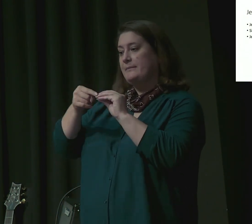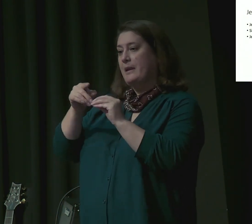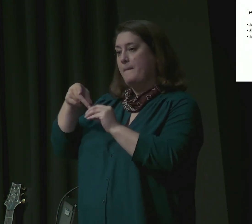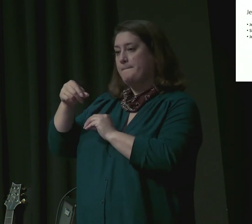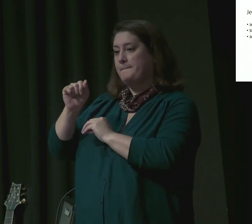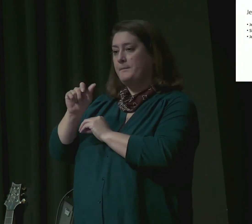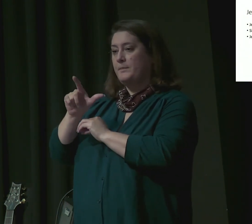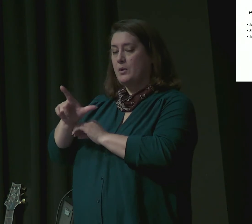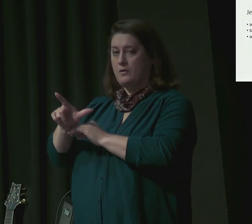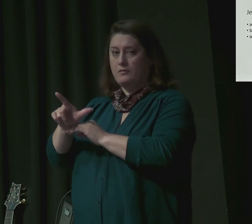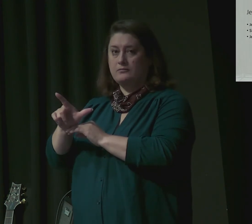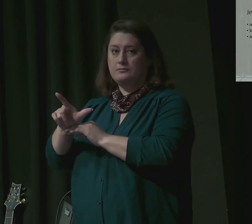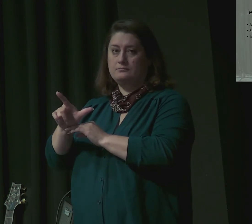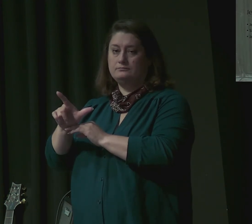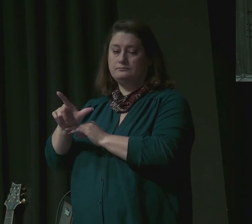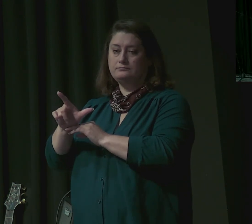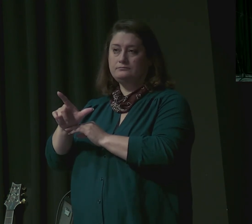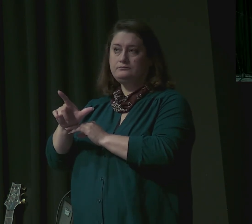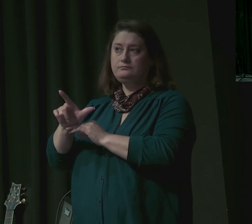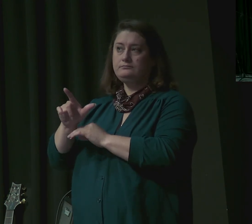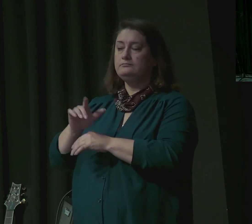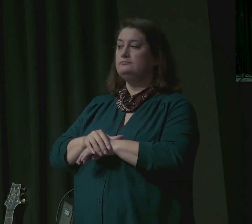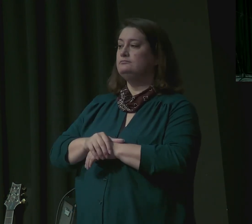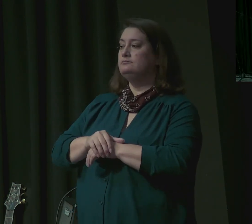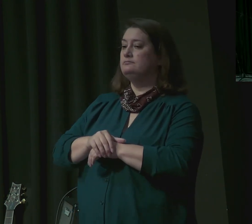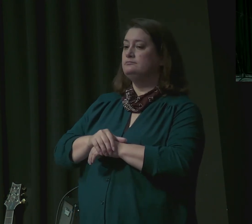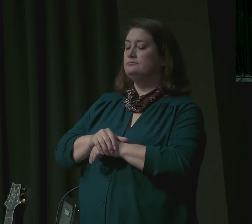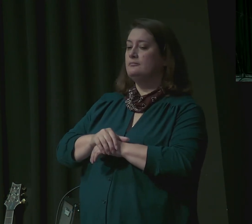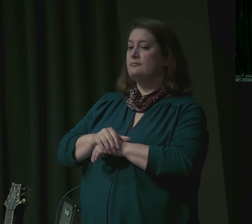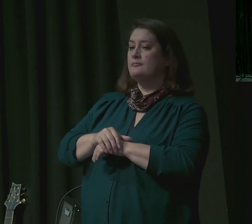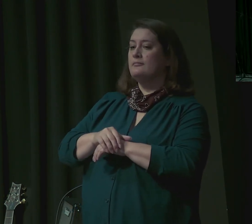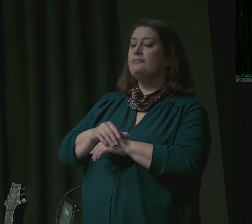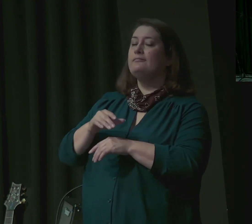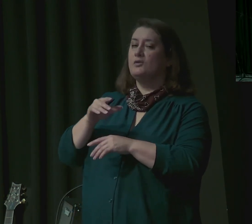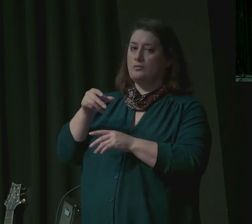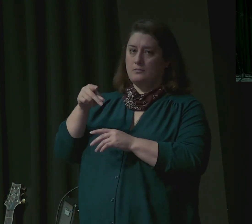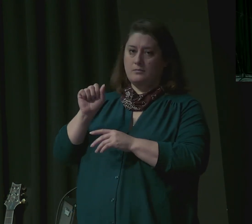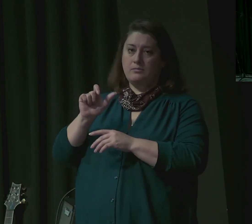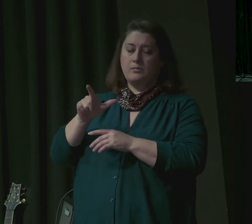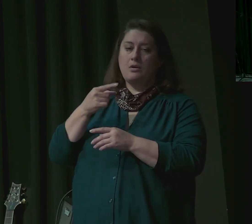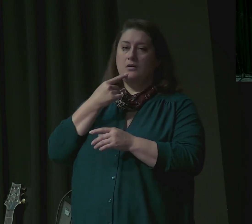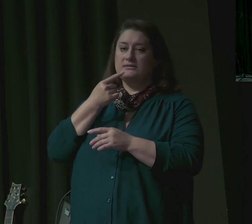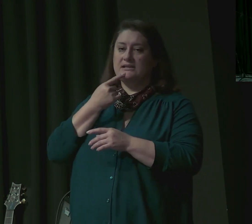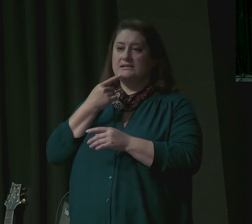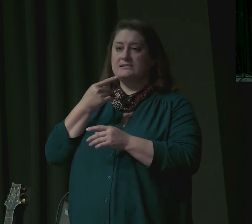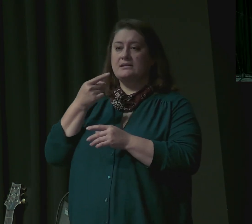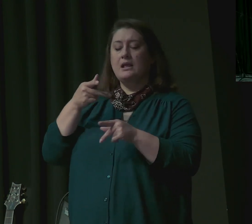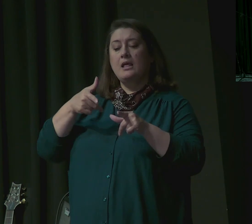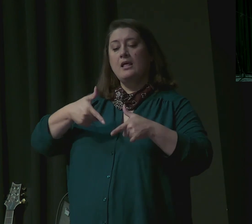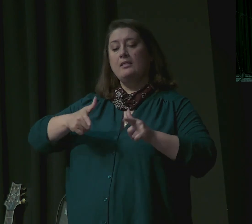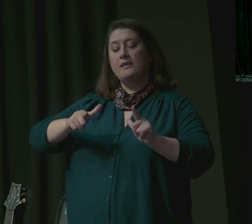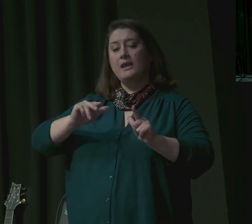Paul writing let us walk properly in the daytime not in orgies or drunkenness